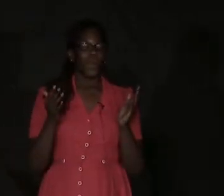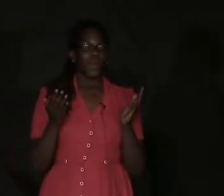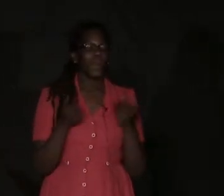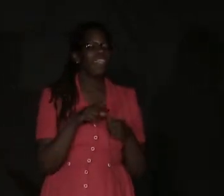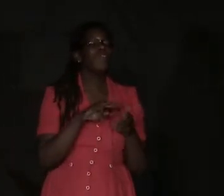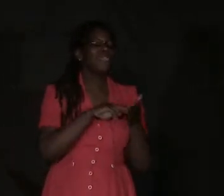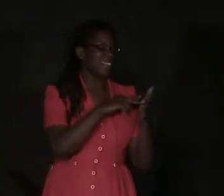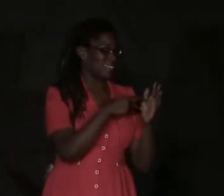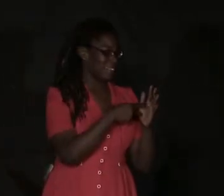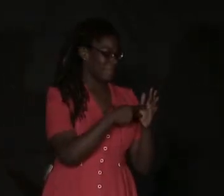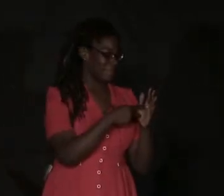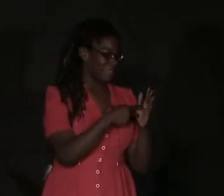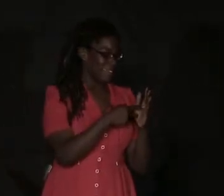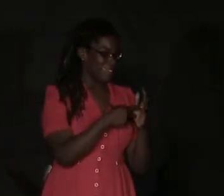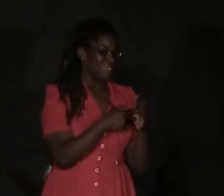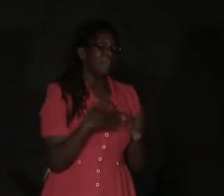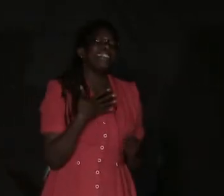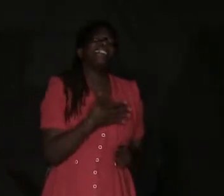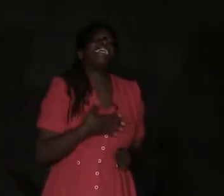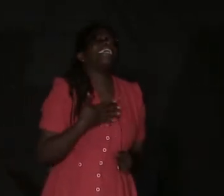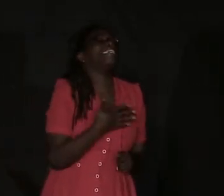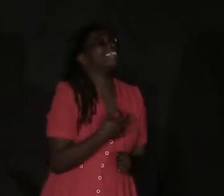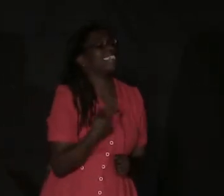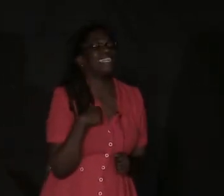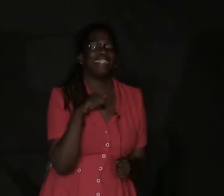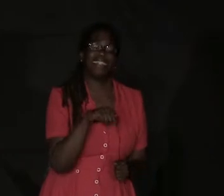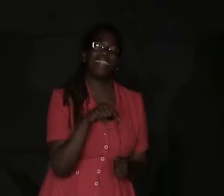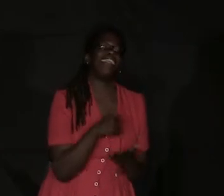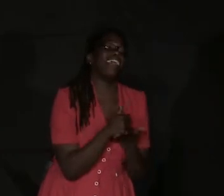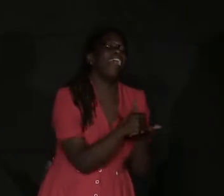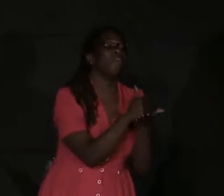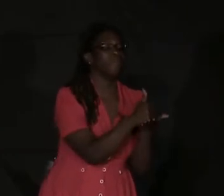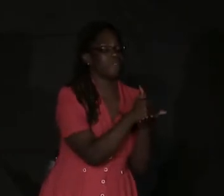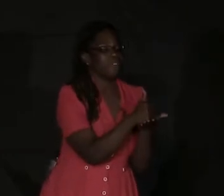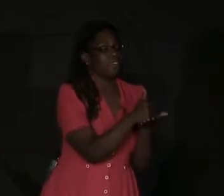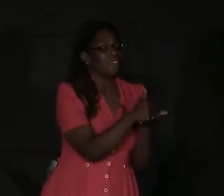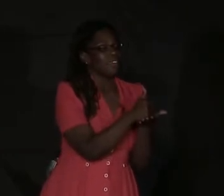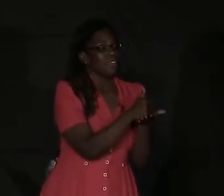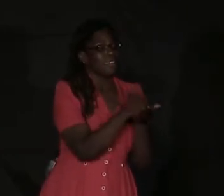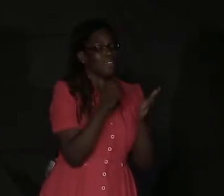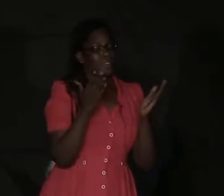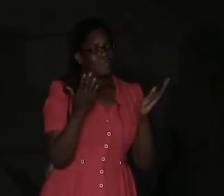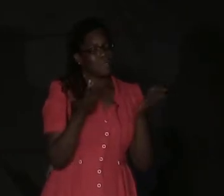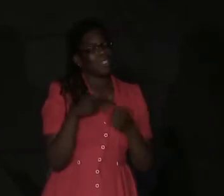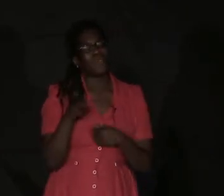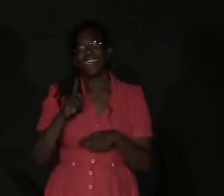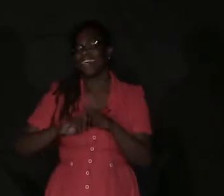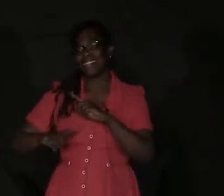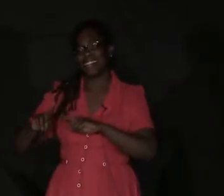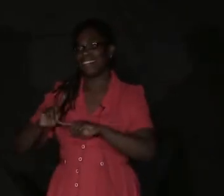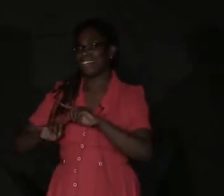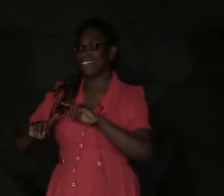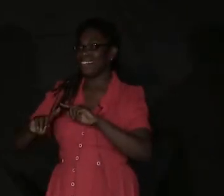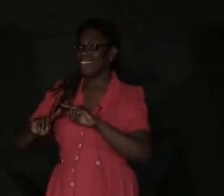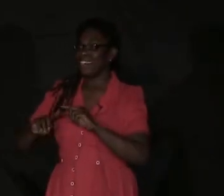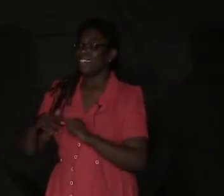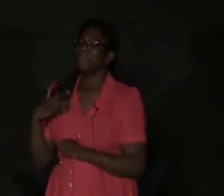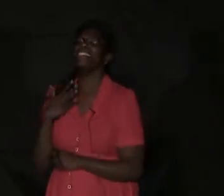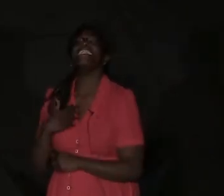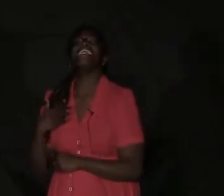What you meant. Please, I need help. What you signed. Please,